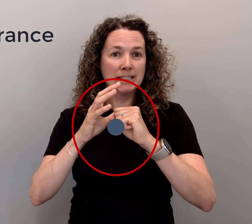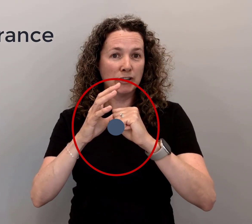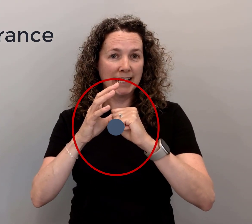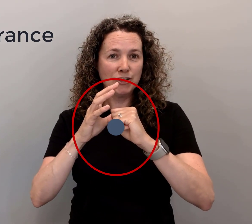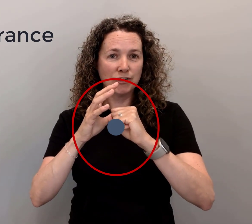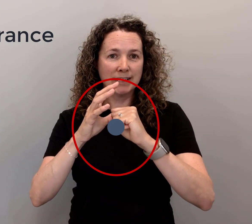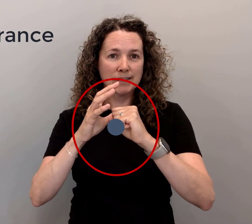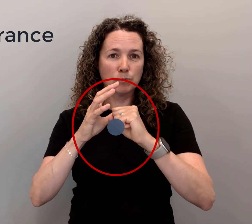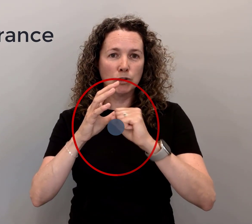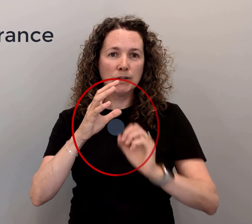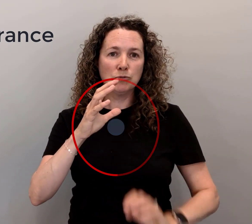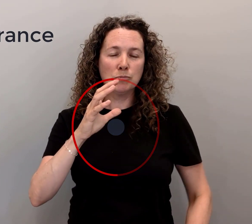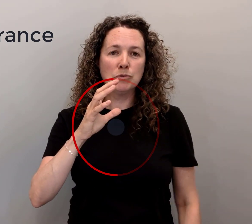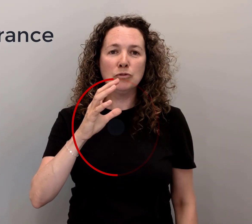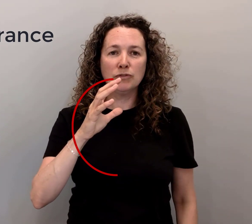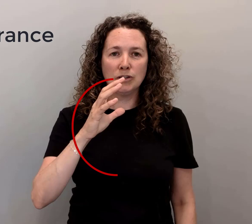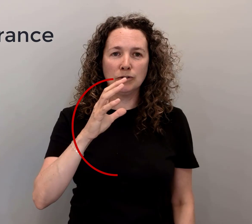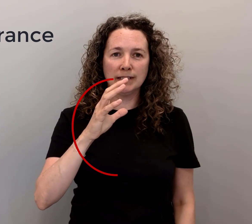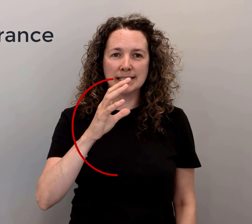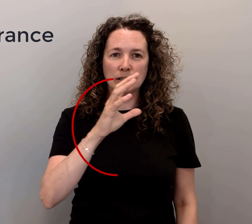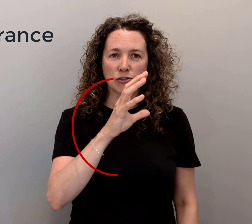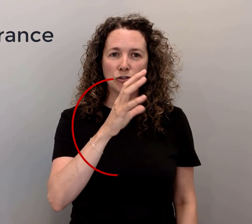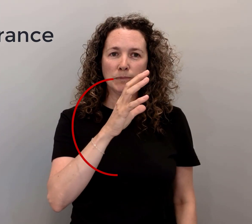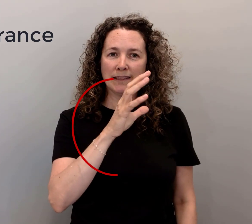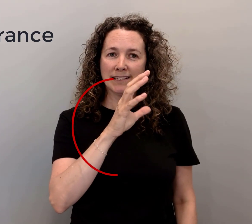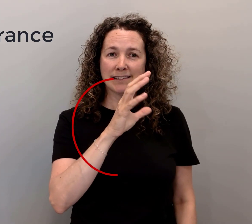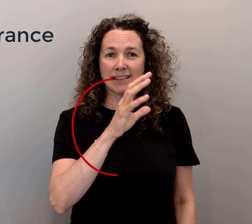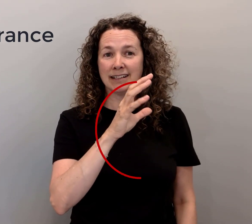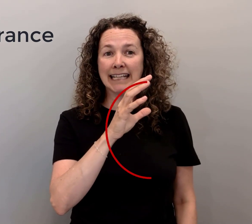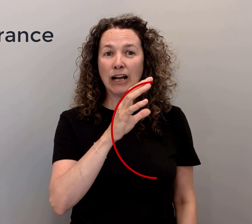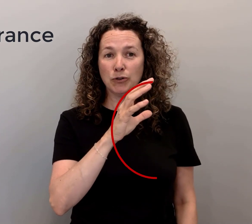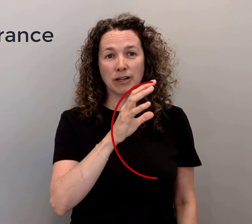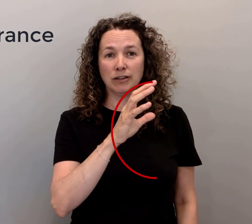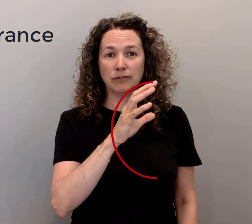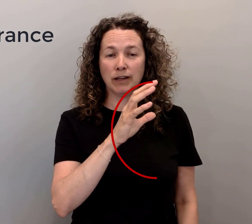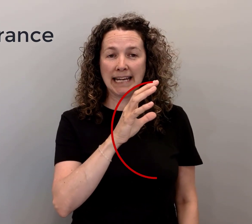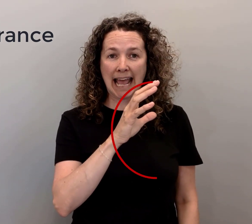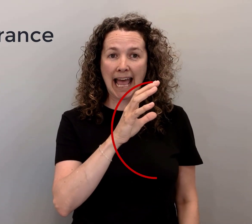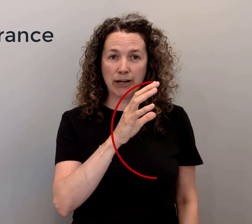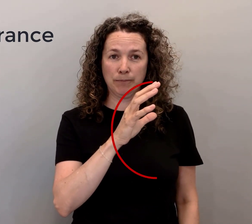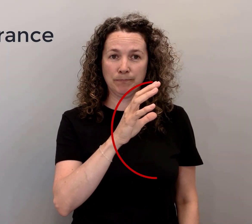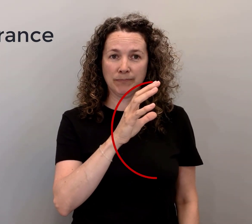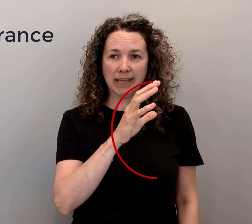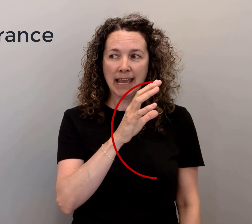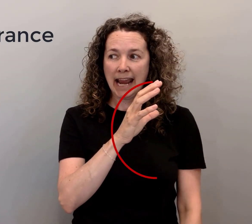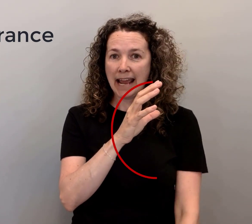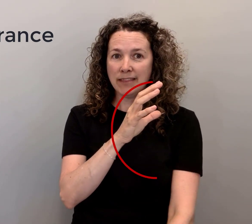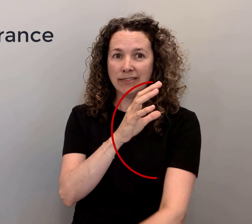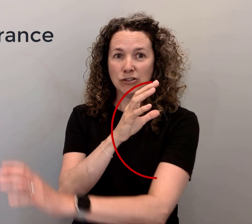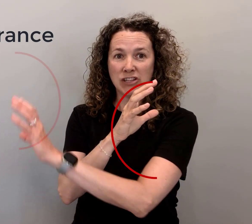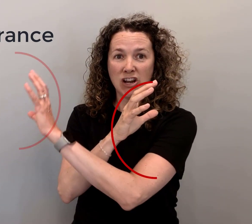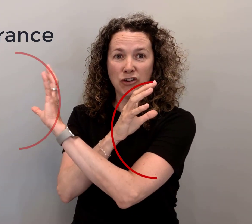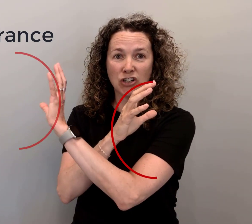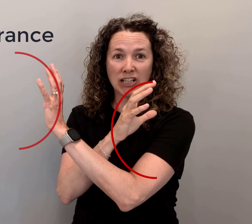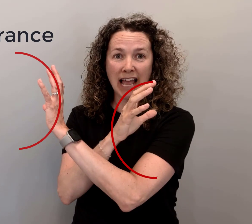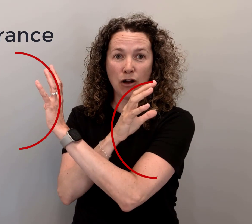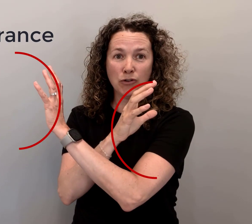steric hindrance, we're going to remove the nucleus and assume that this is the cloud of an atom. And then there's another cloud